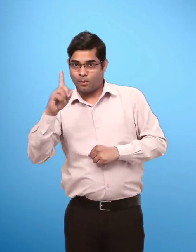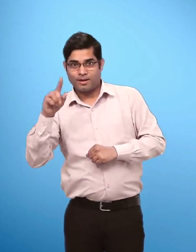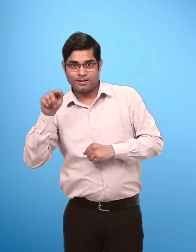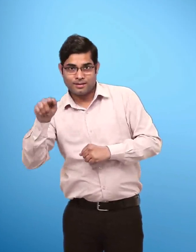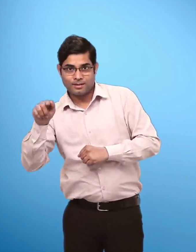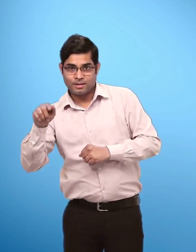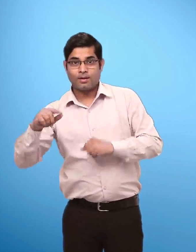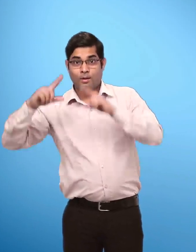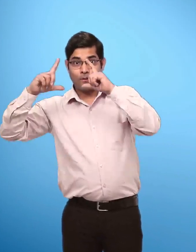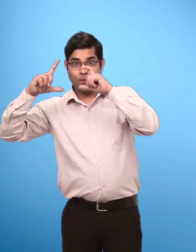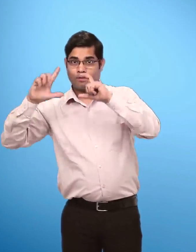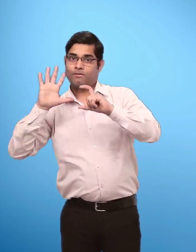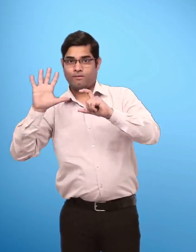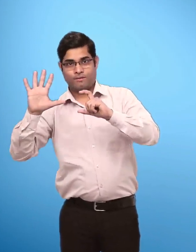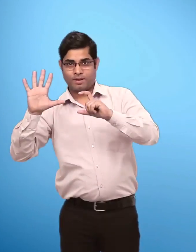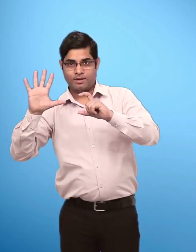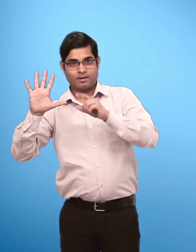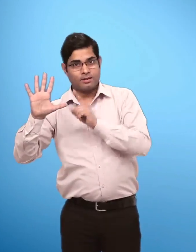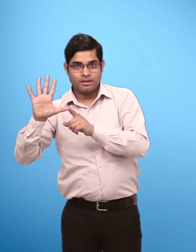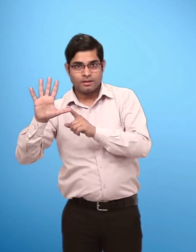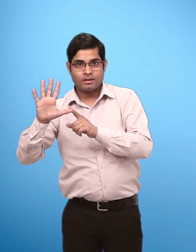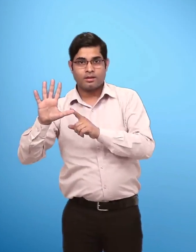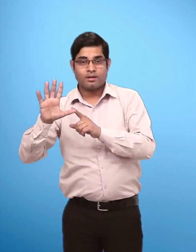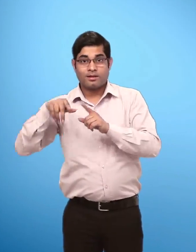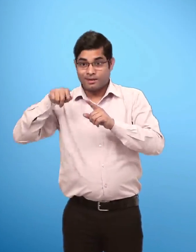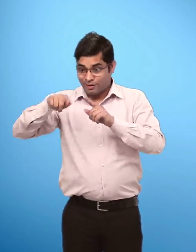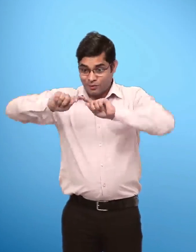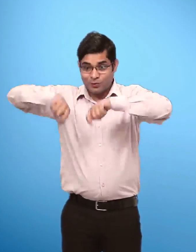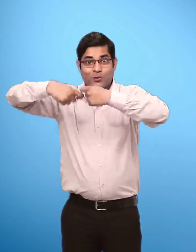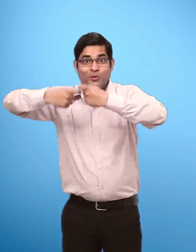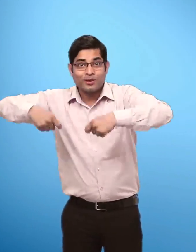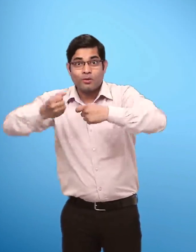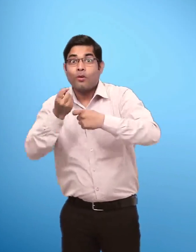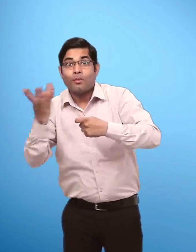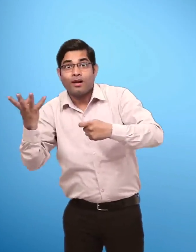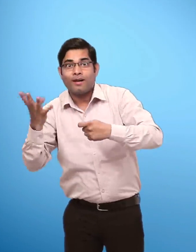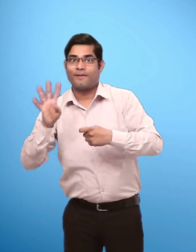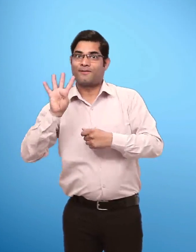Picture 5 Shows 4 shoes.